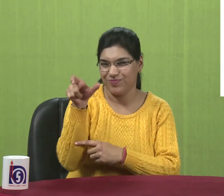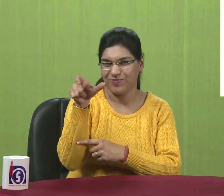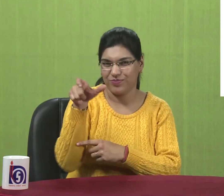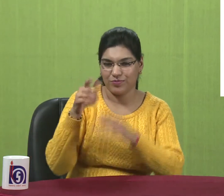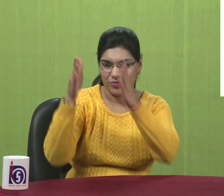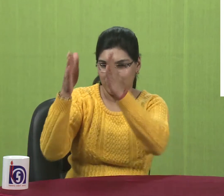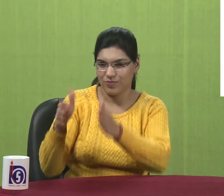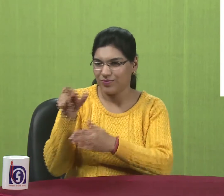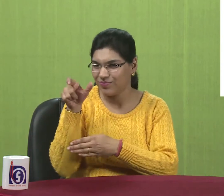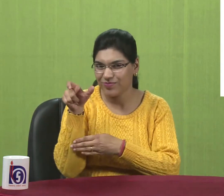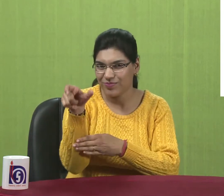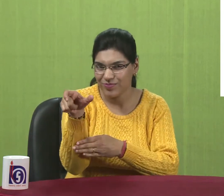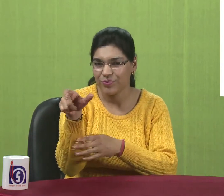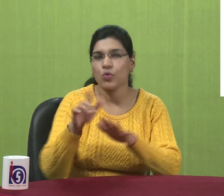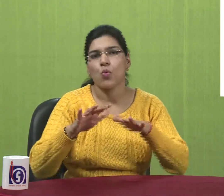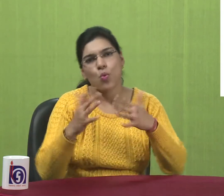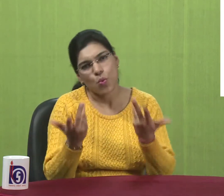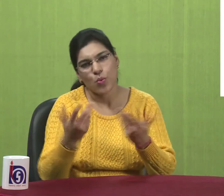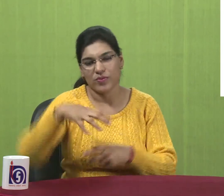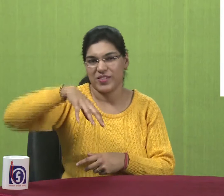CD. Roam. And network drives.